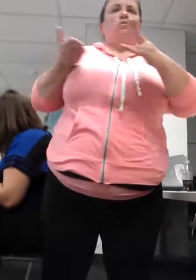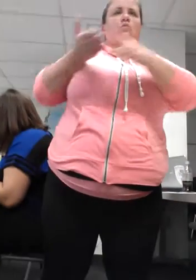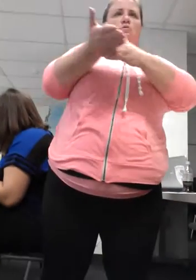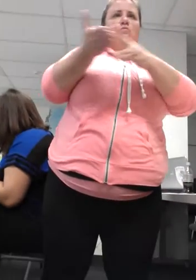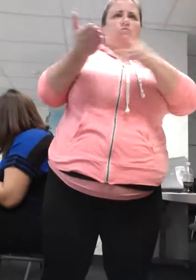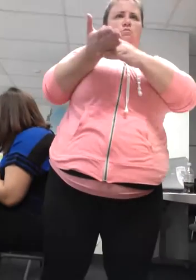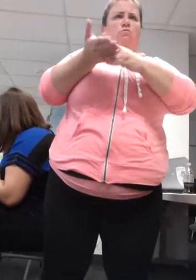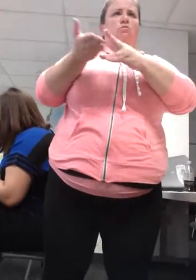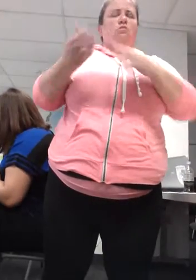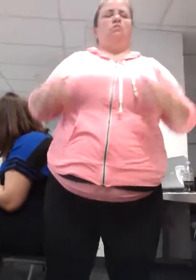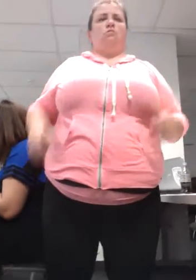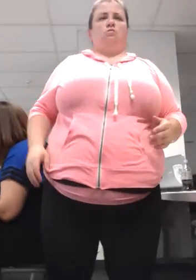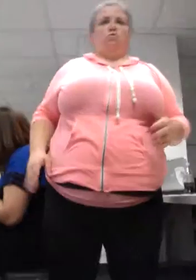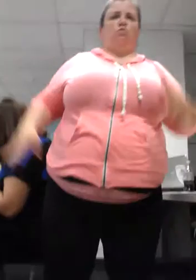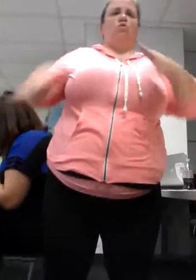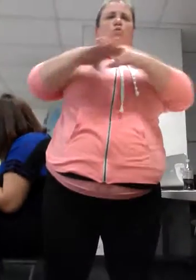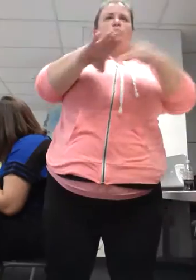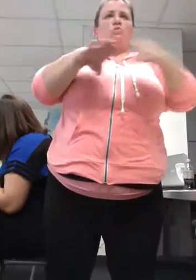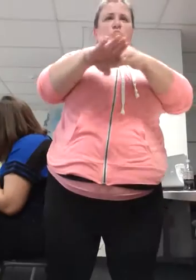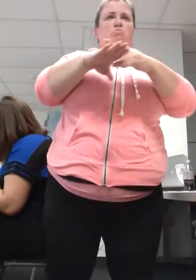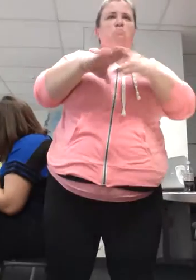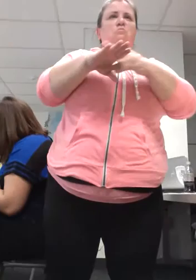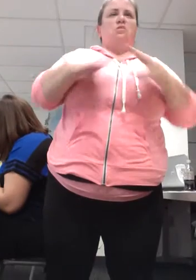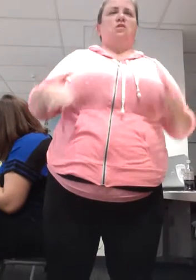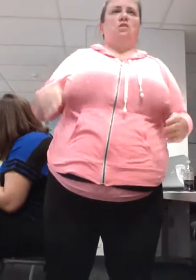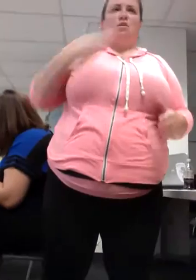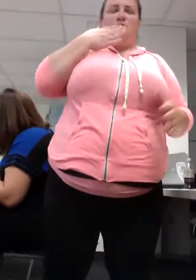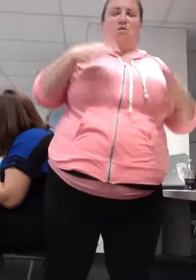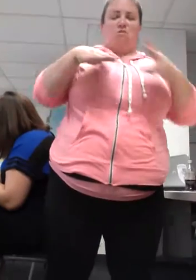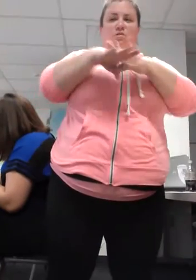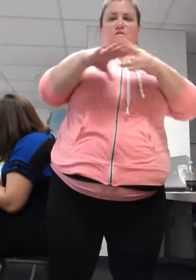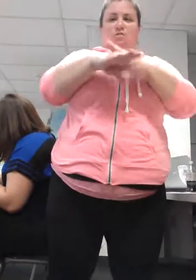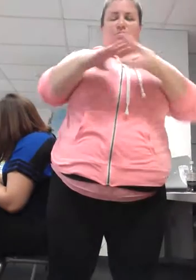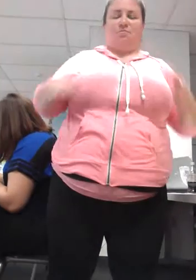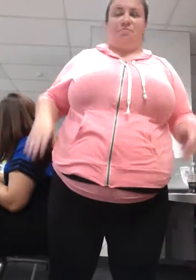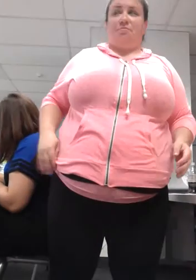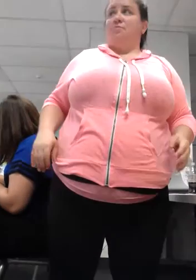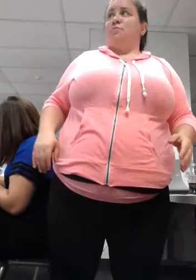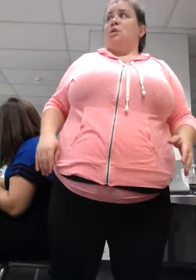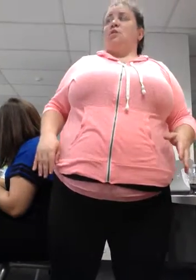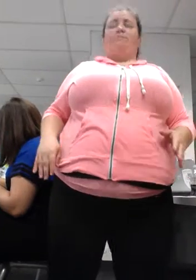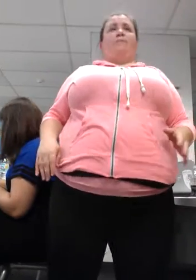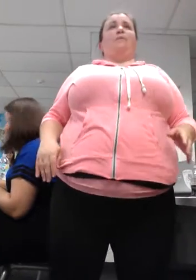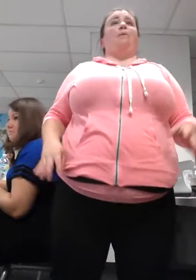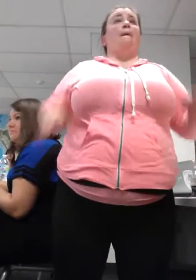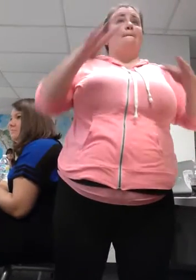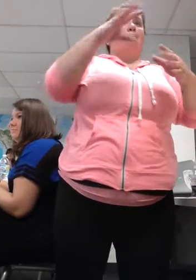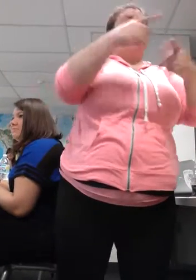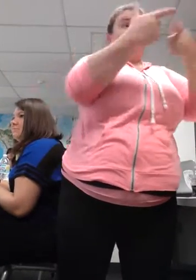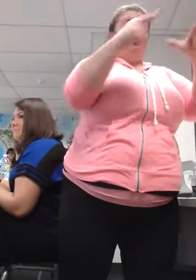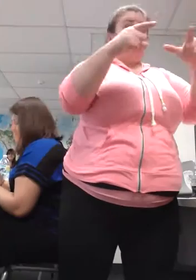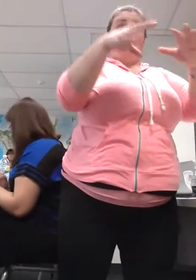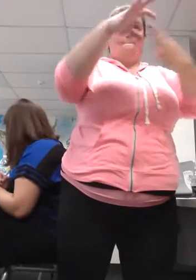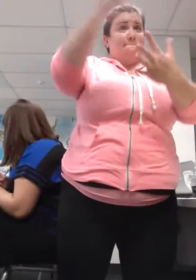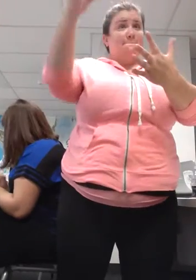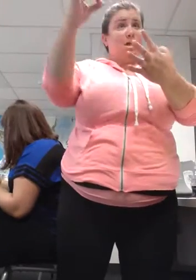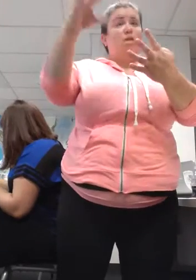is sometimes ASL and then it's an English sentence and then an ASL sentence. Stick with one, pick one, no one, make sure